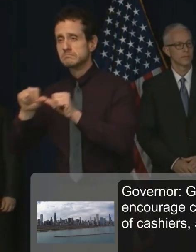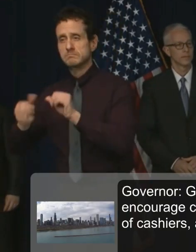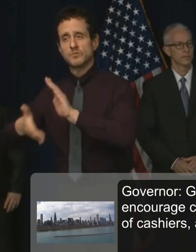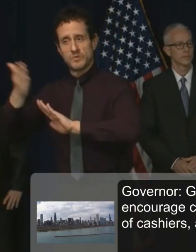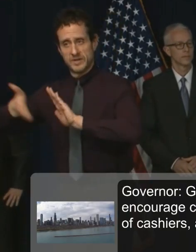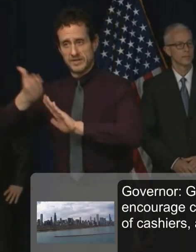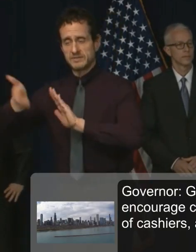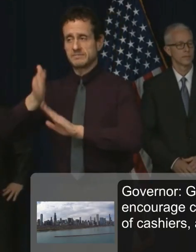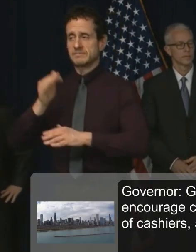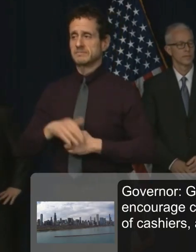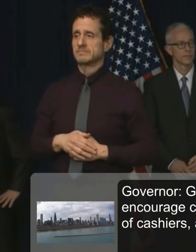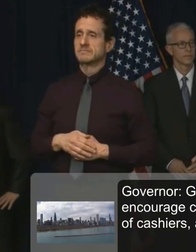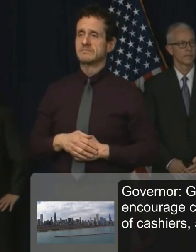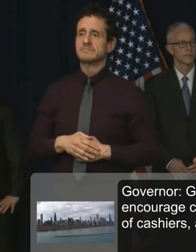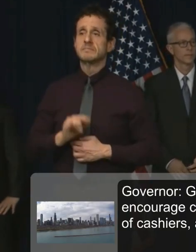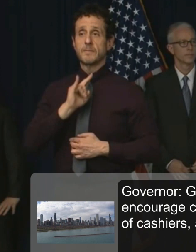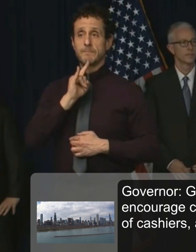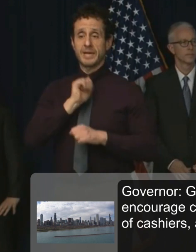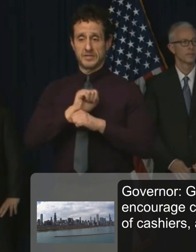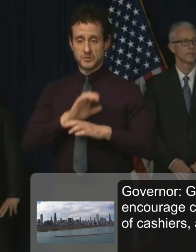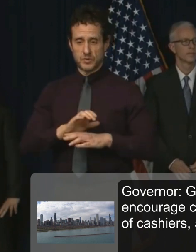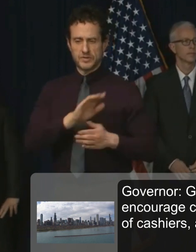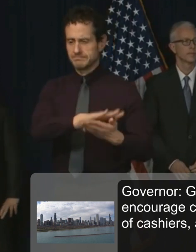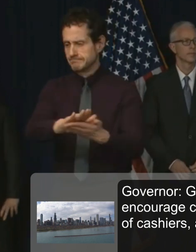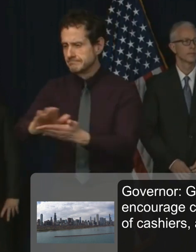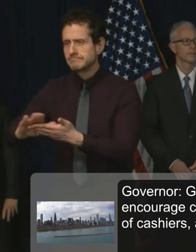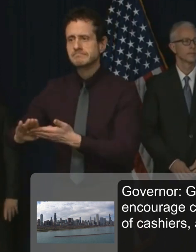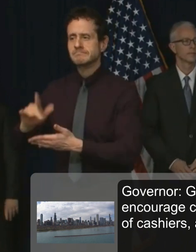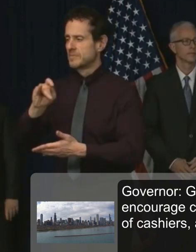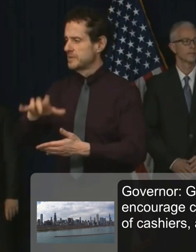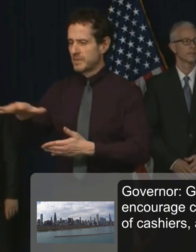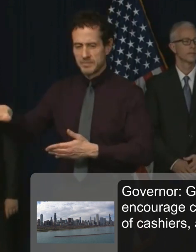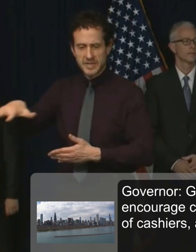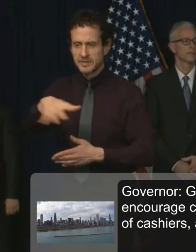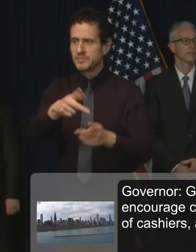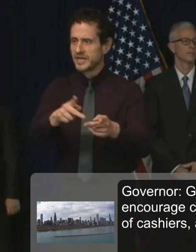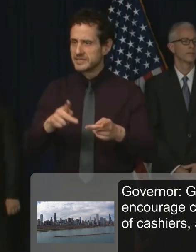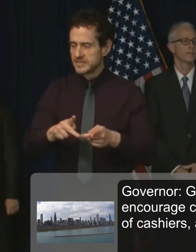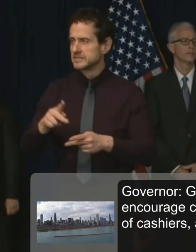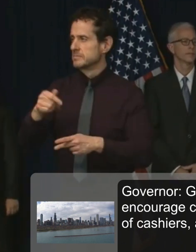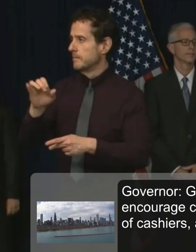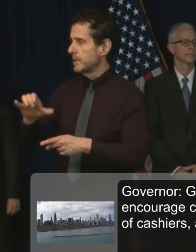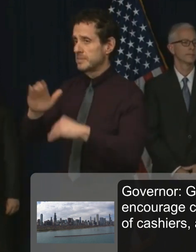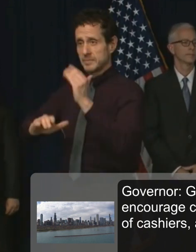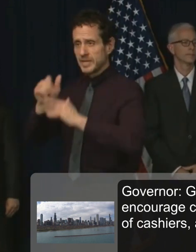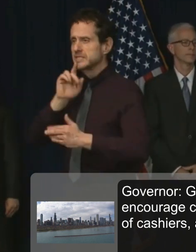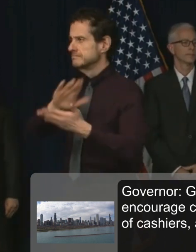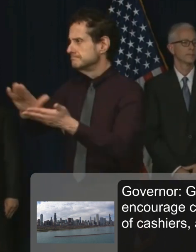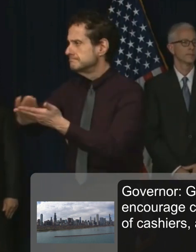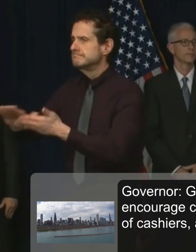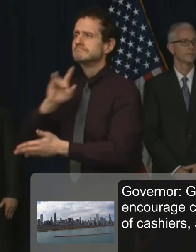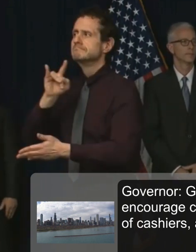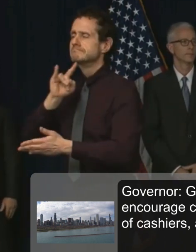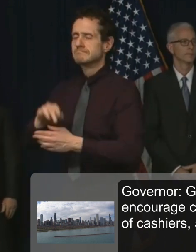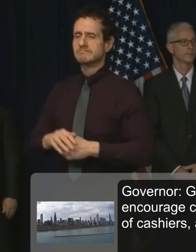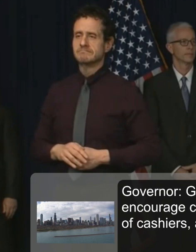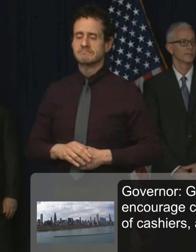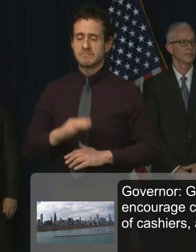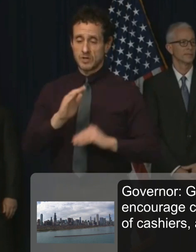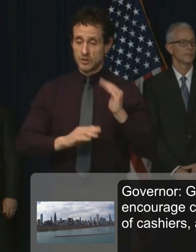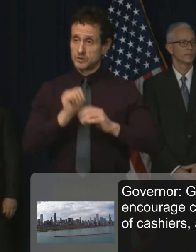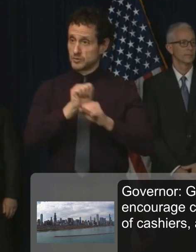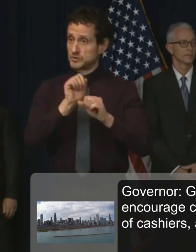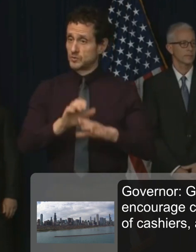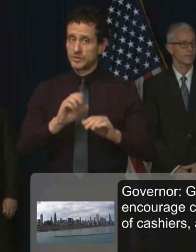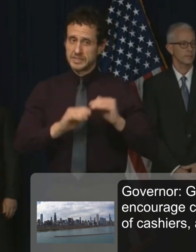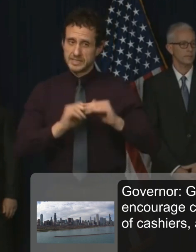running, maintenance workers disinfecting public spaces and public buildings, and construction workers who continue